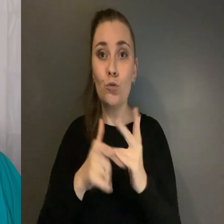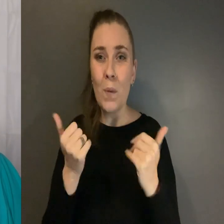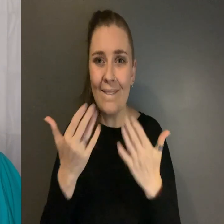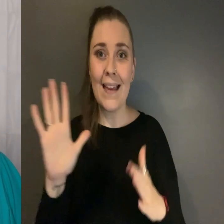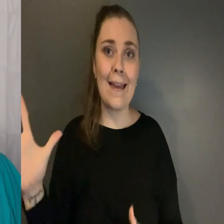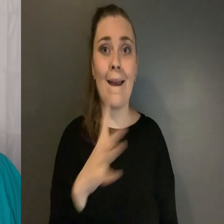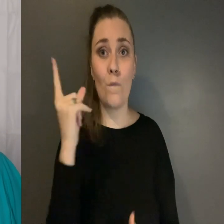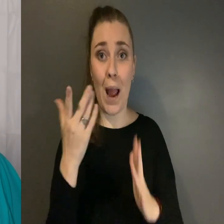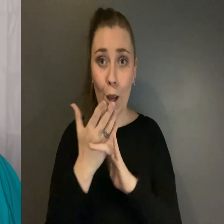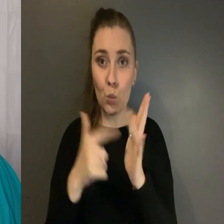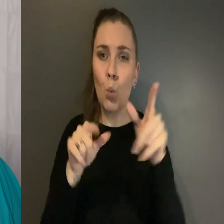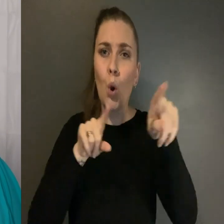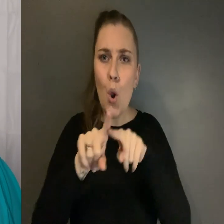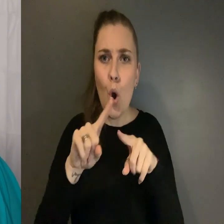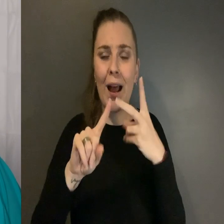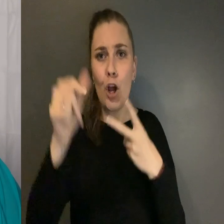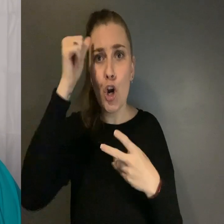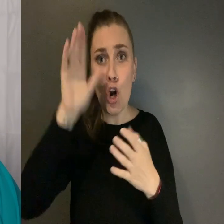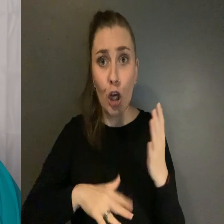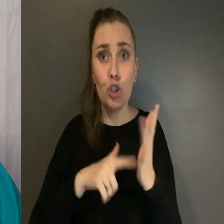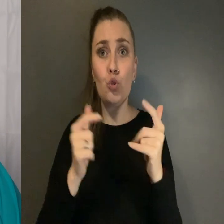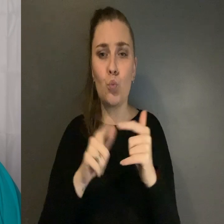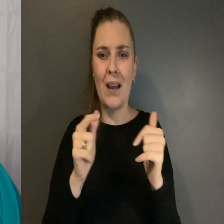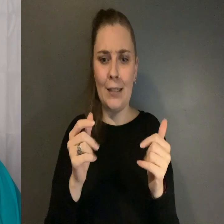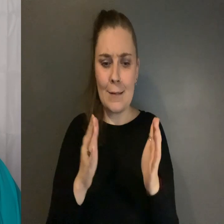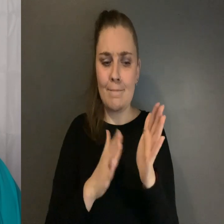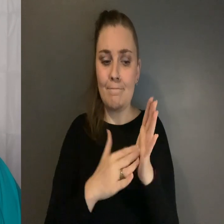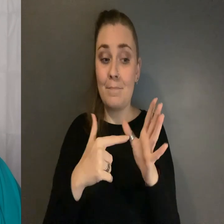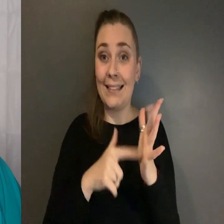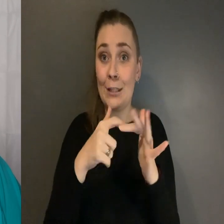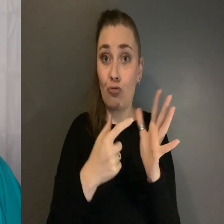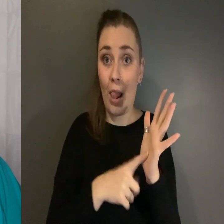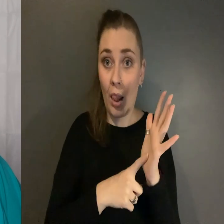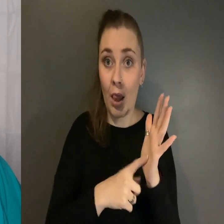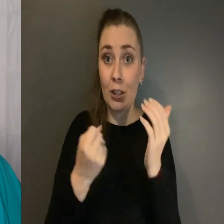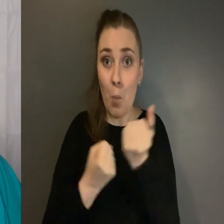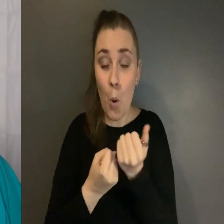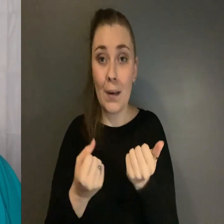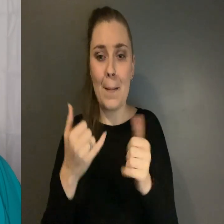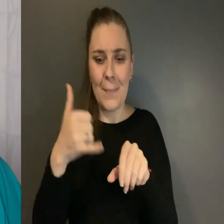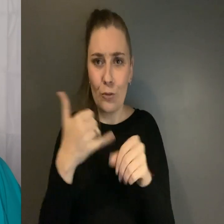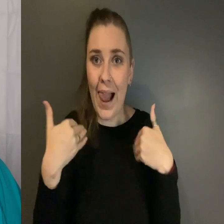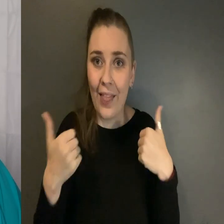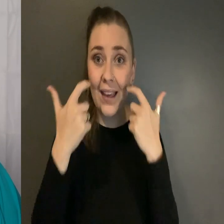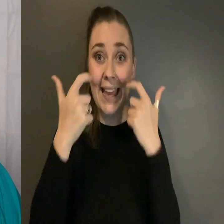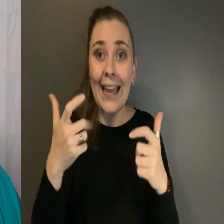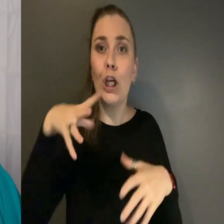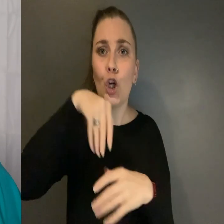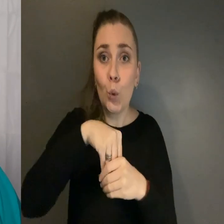access to learning and knowledge To material support and to medical health care, including mental health